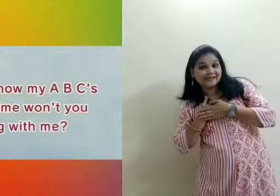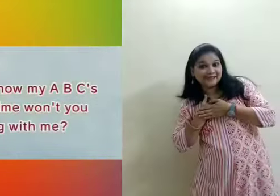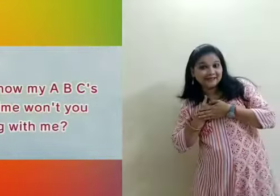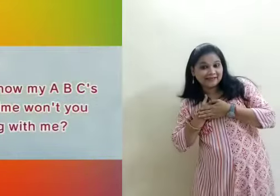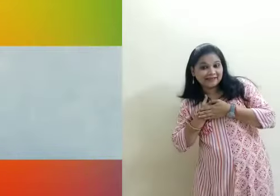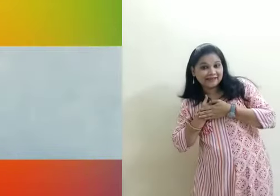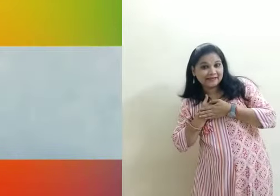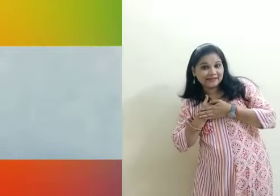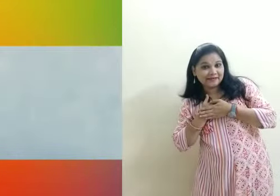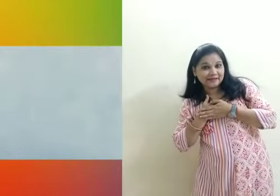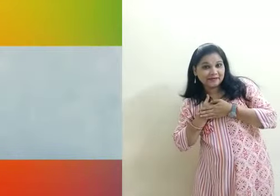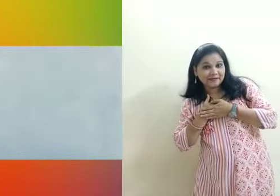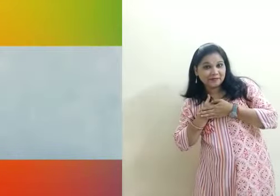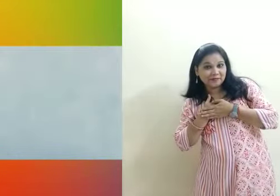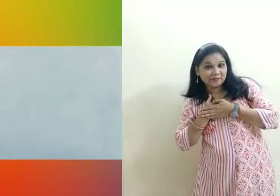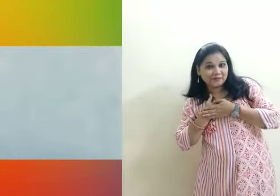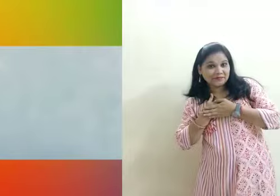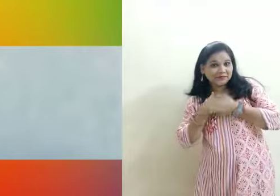me.